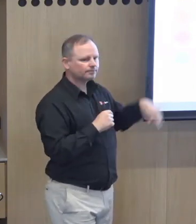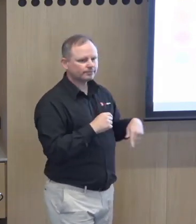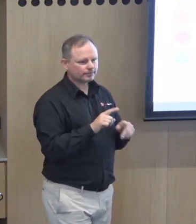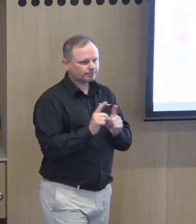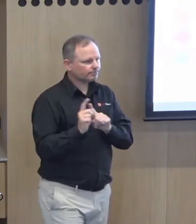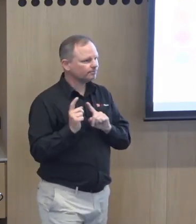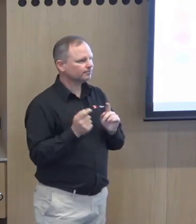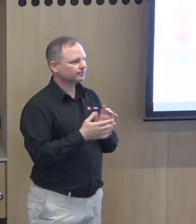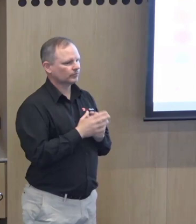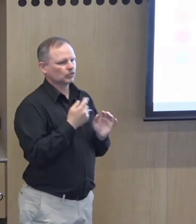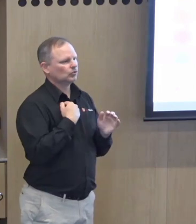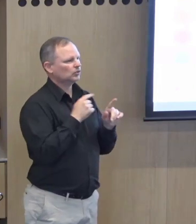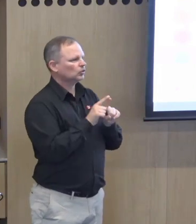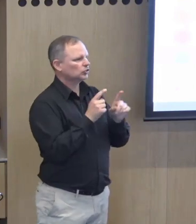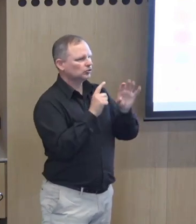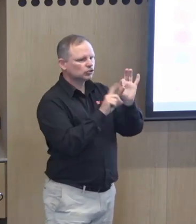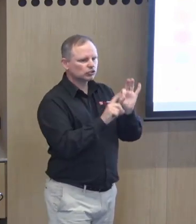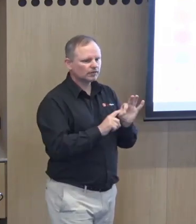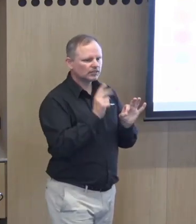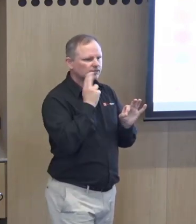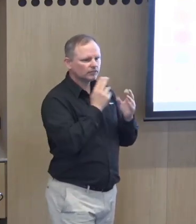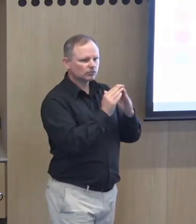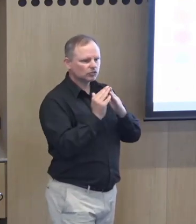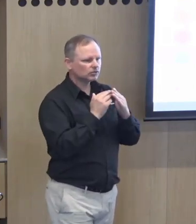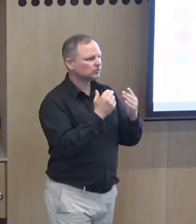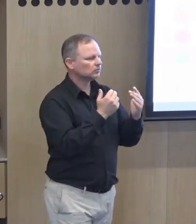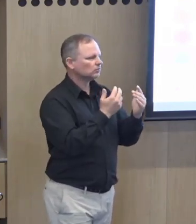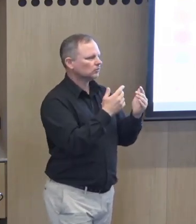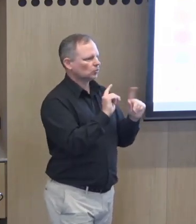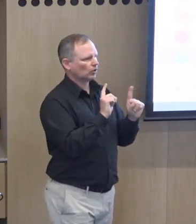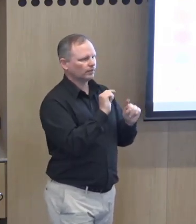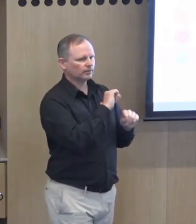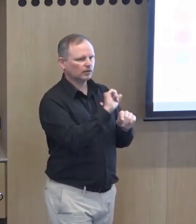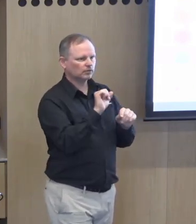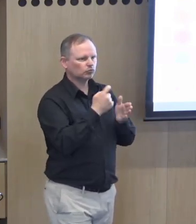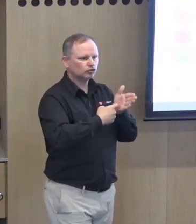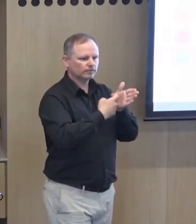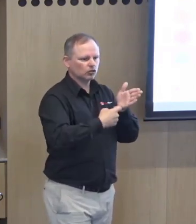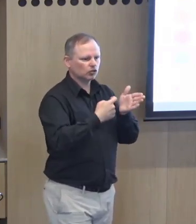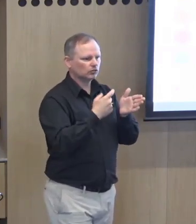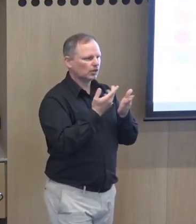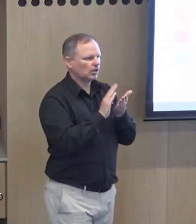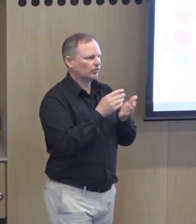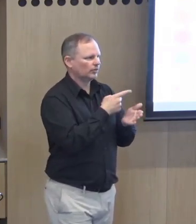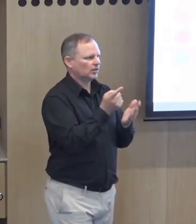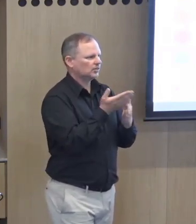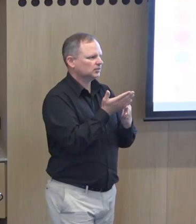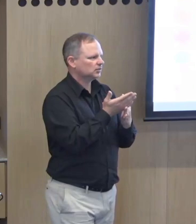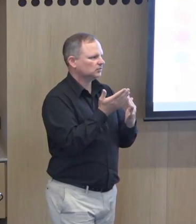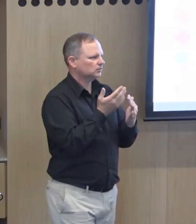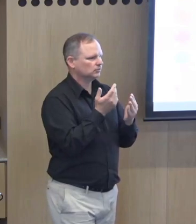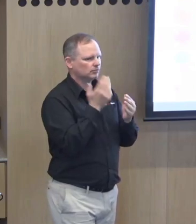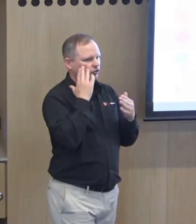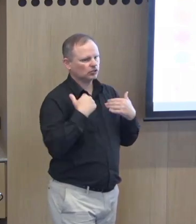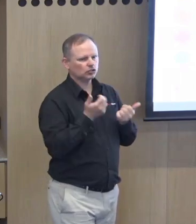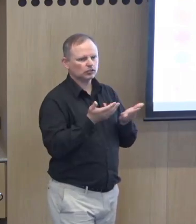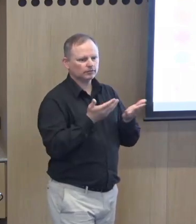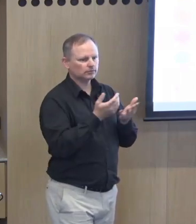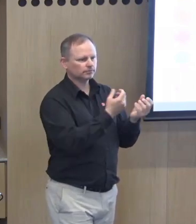also considered. We also conducted a survey, what their preferences